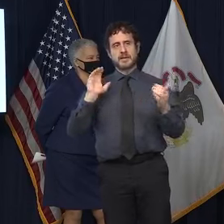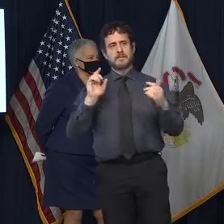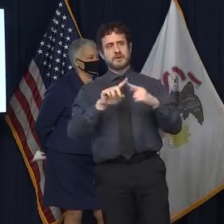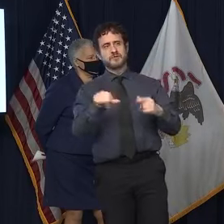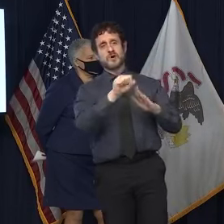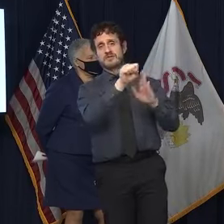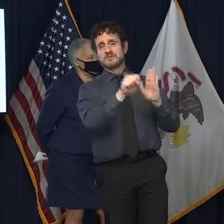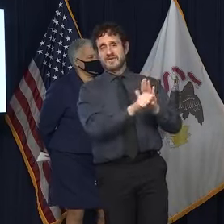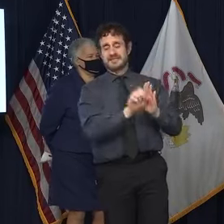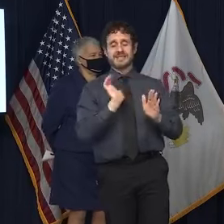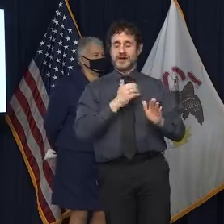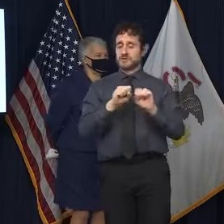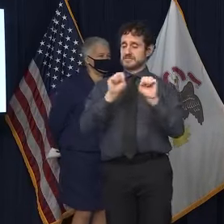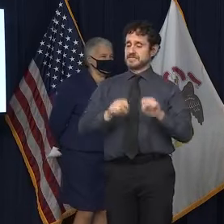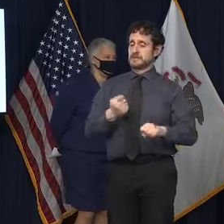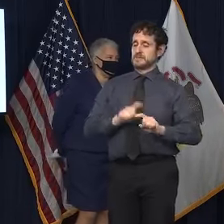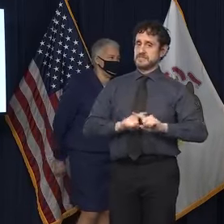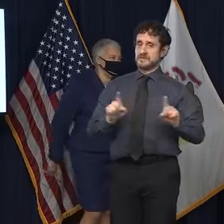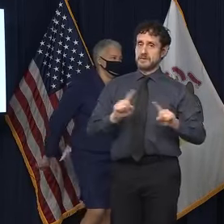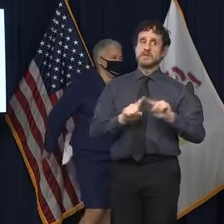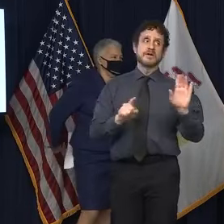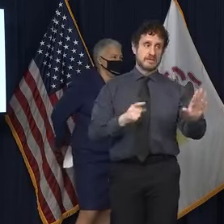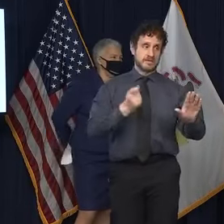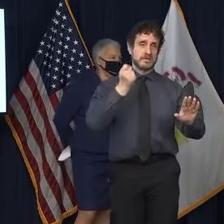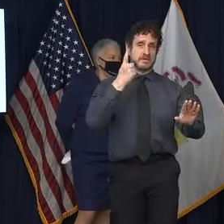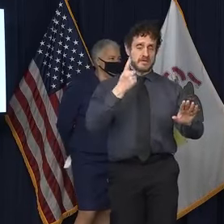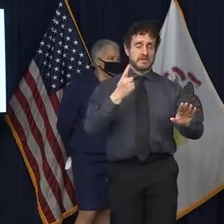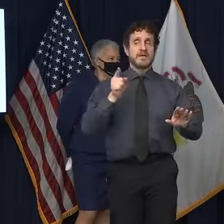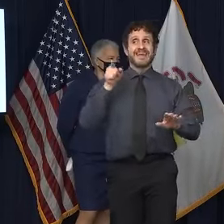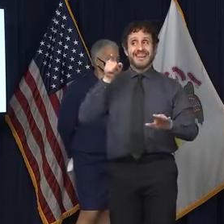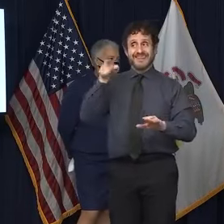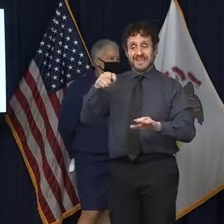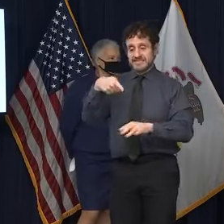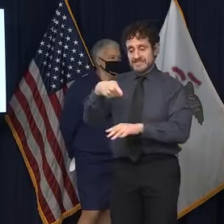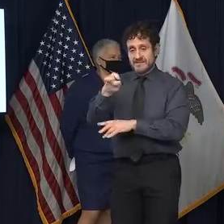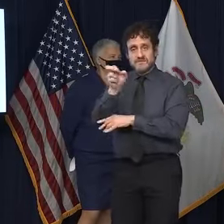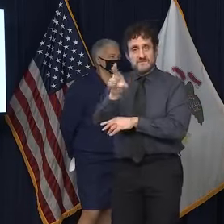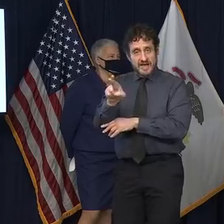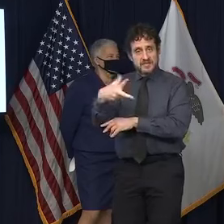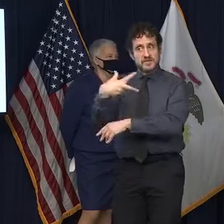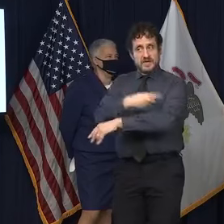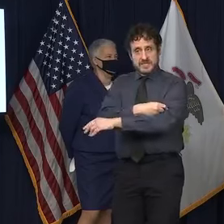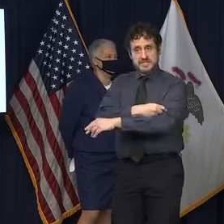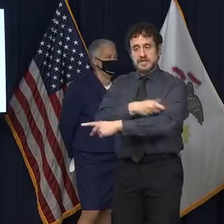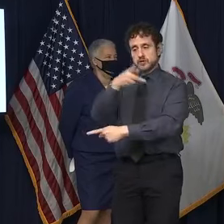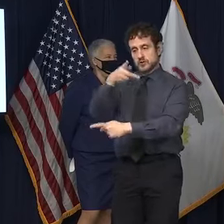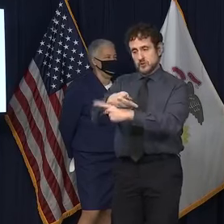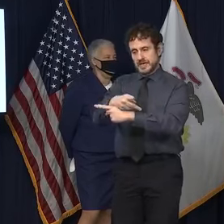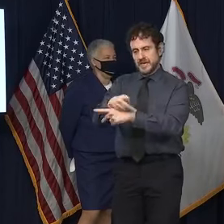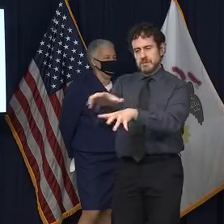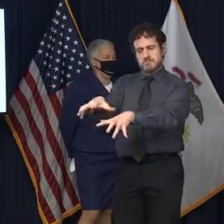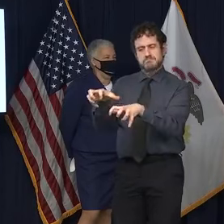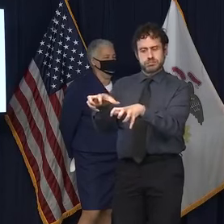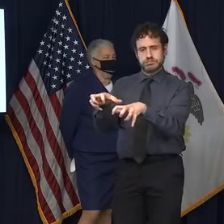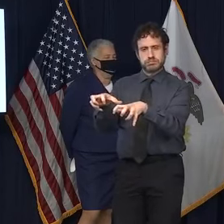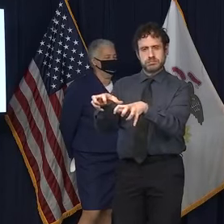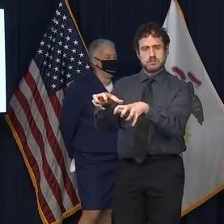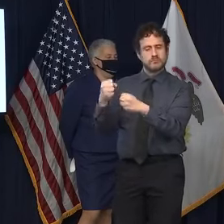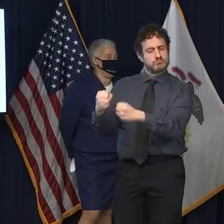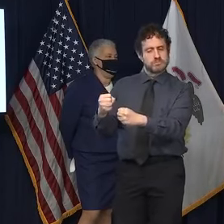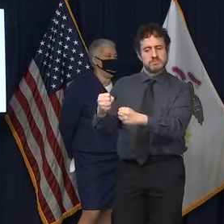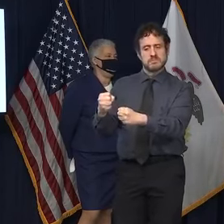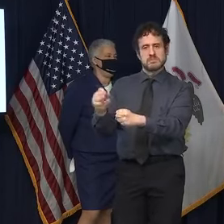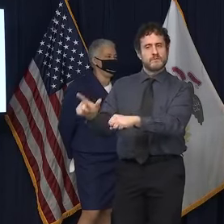Uh, here's what I know though. You want this kept in ultra cold storage as long as possible until local